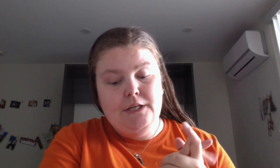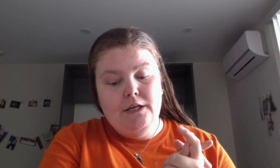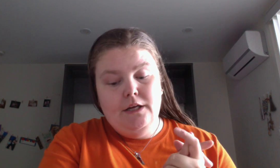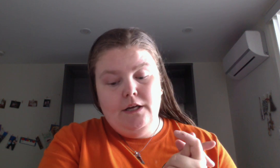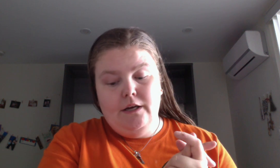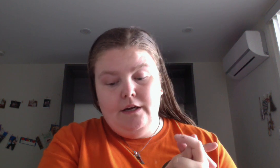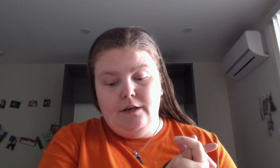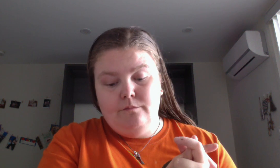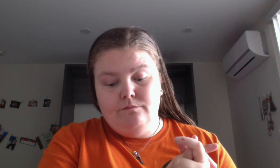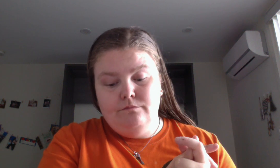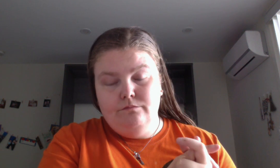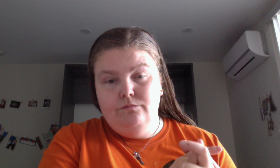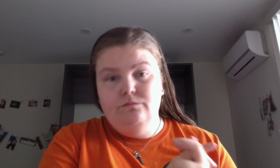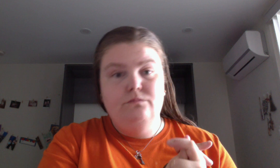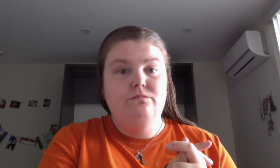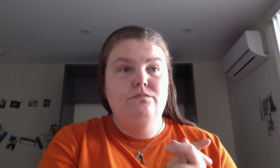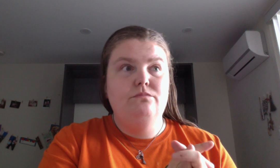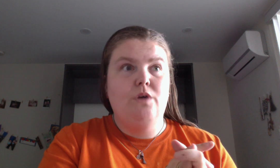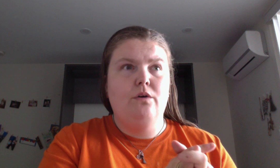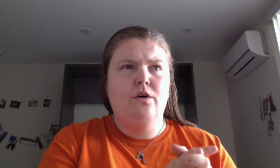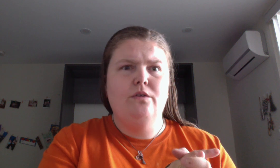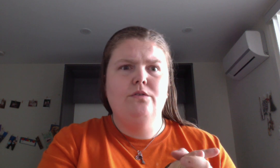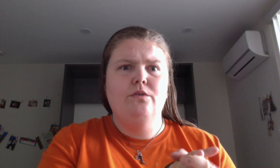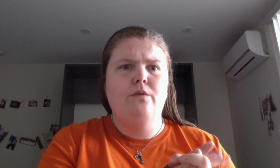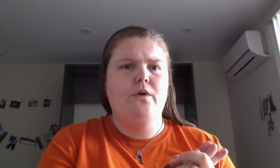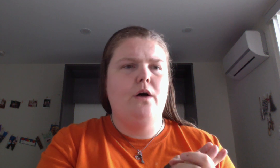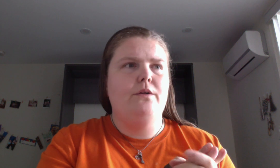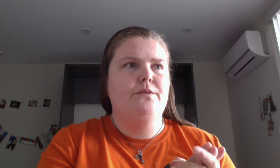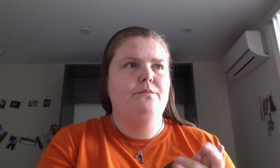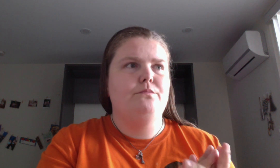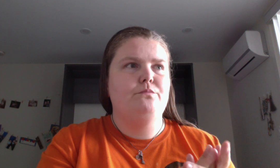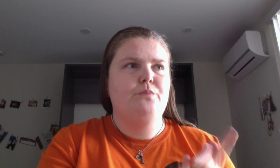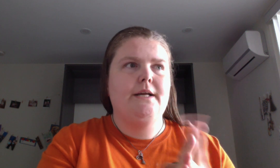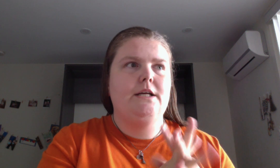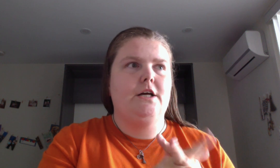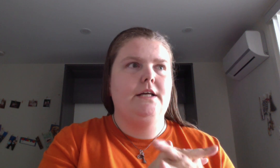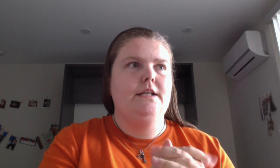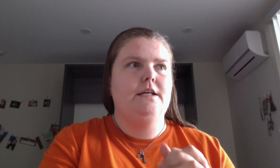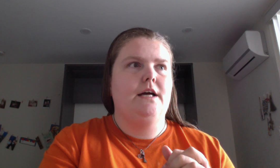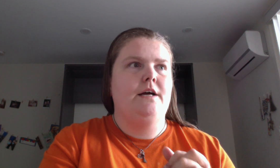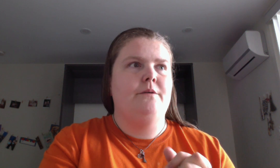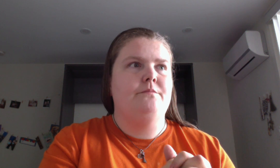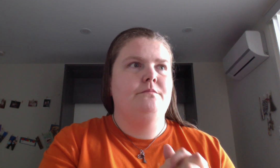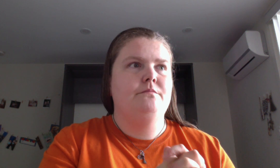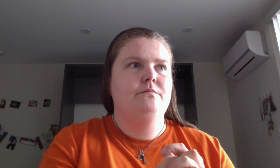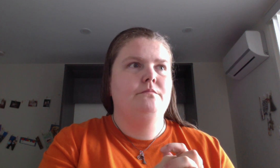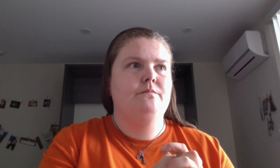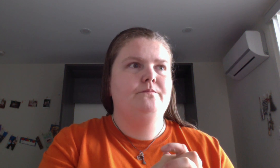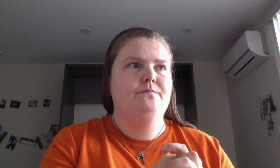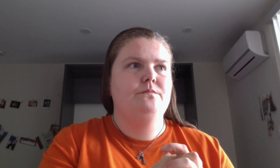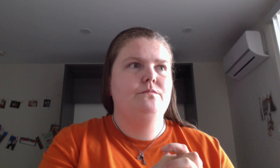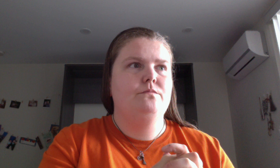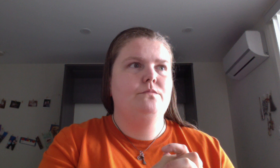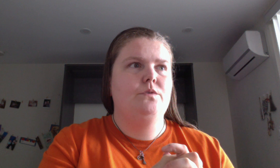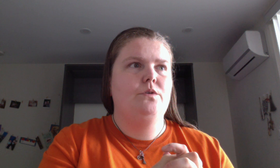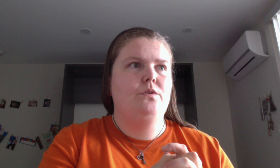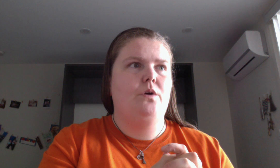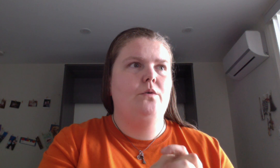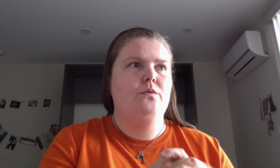overall pretty good don't